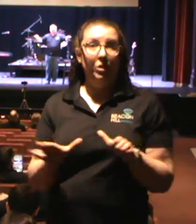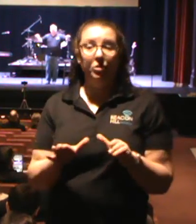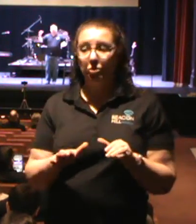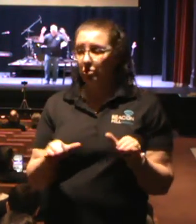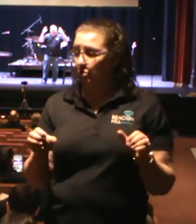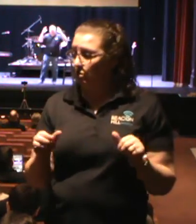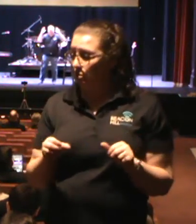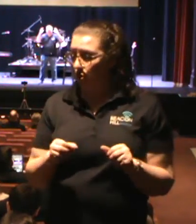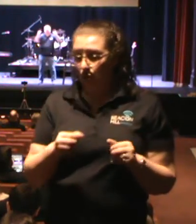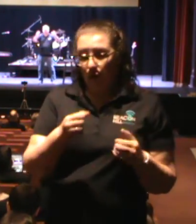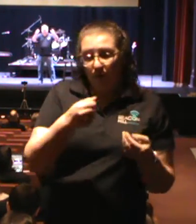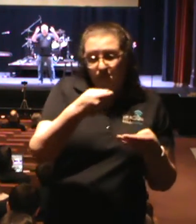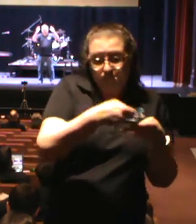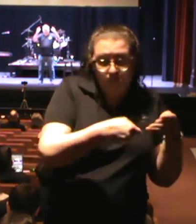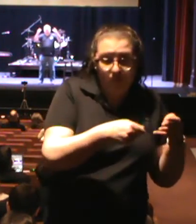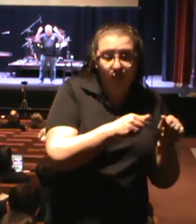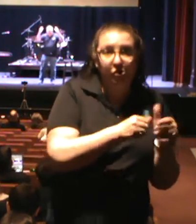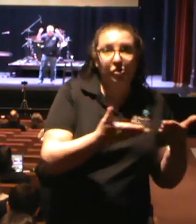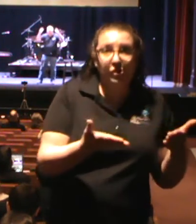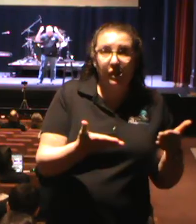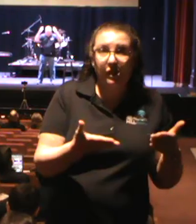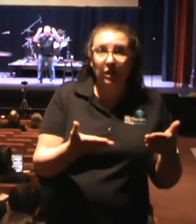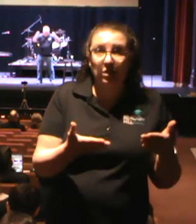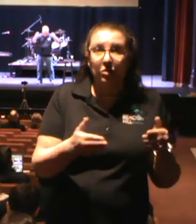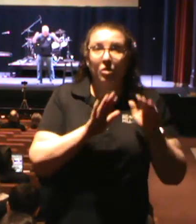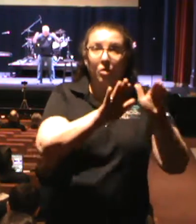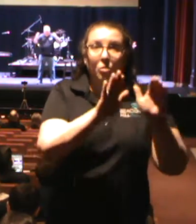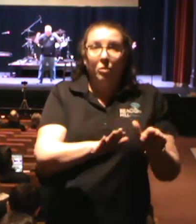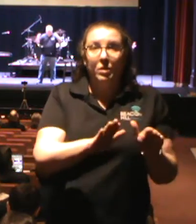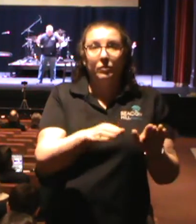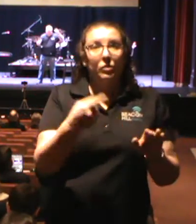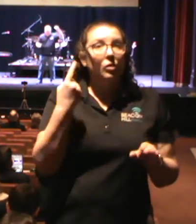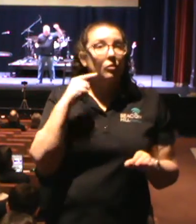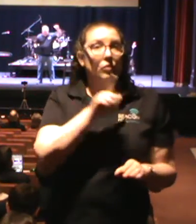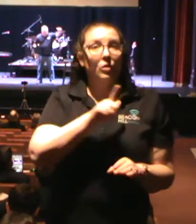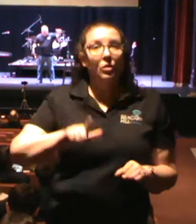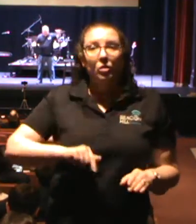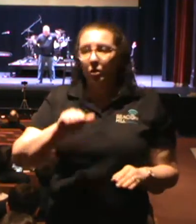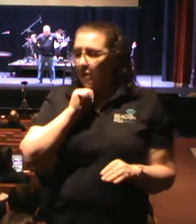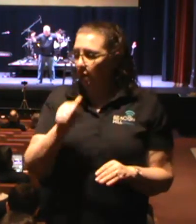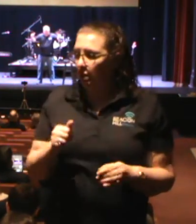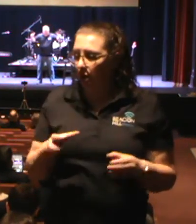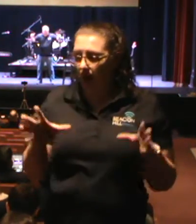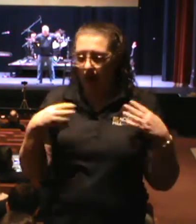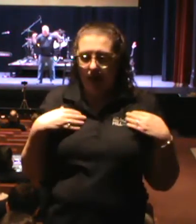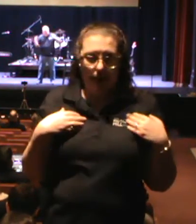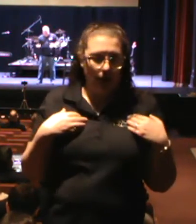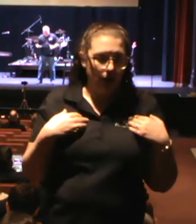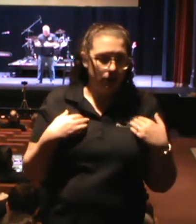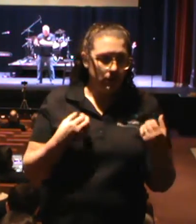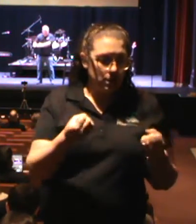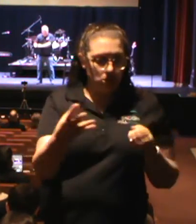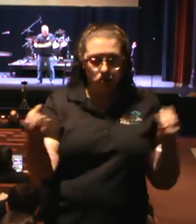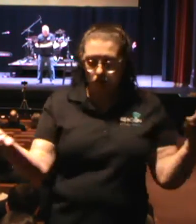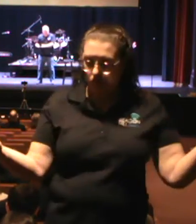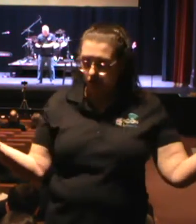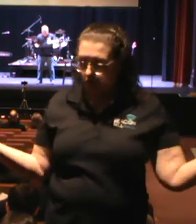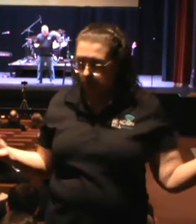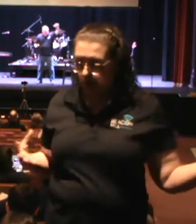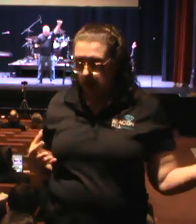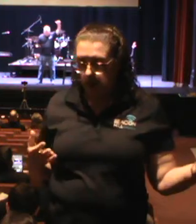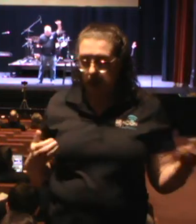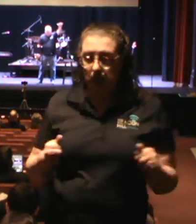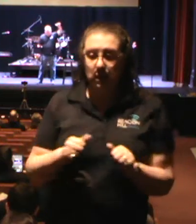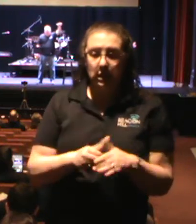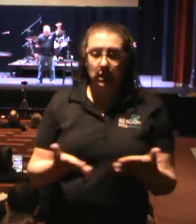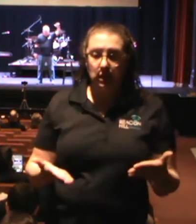So I'd rather us focus on doing what we can do well. There has to be servants officially in place to be an extension of the under-shepherd.